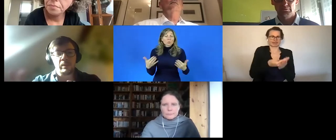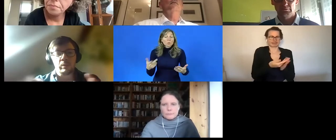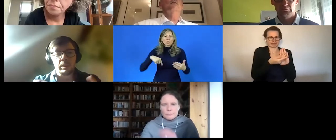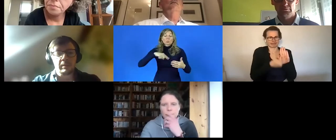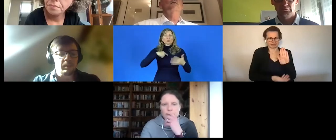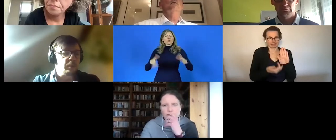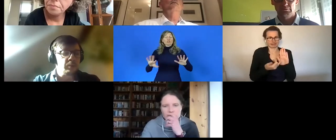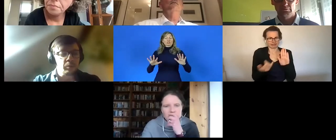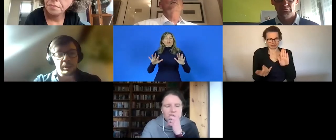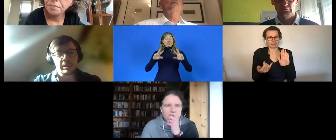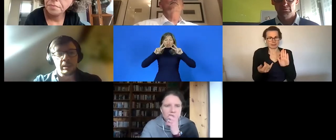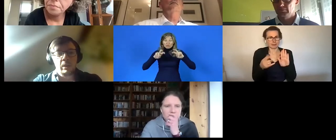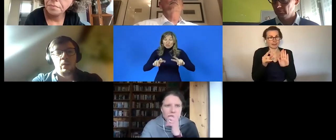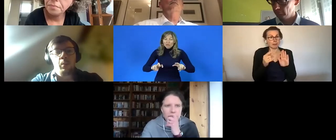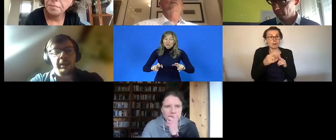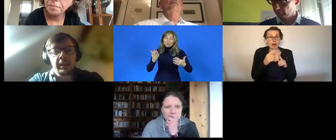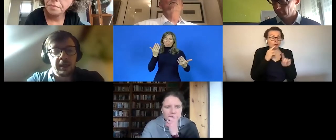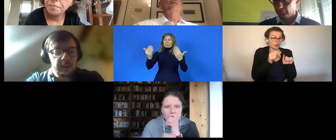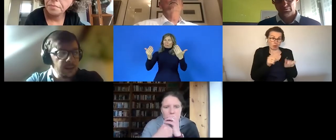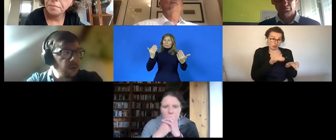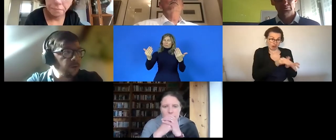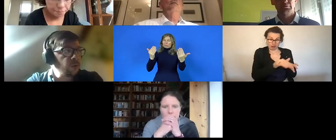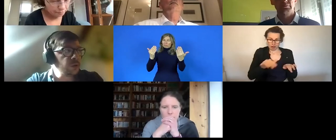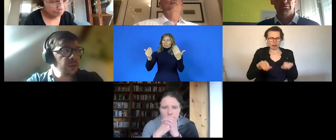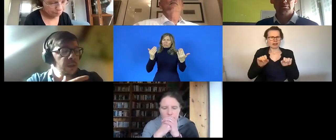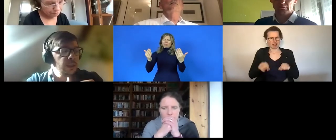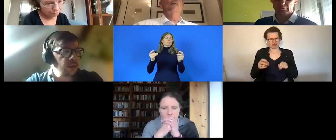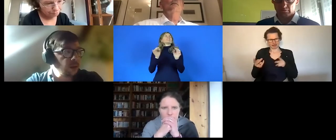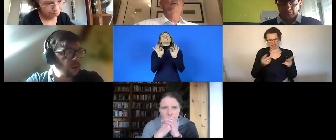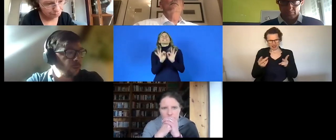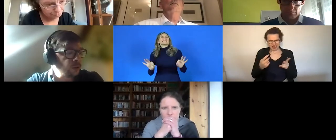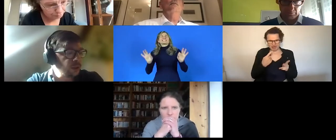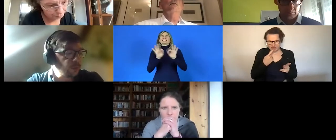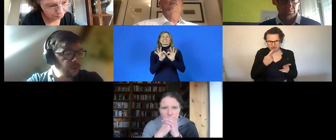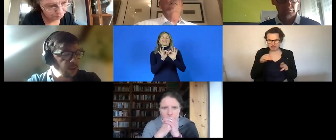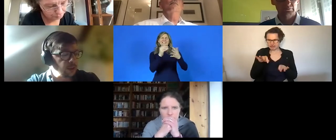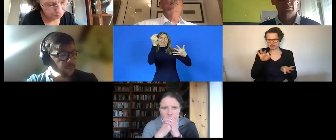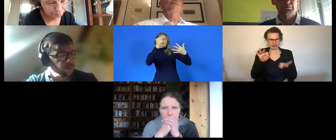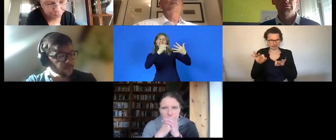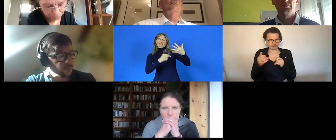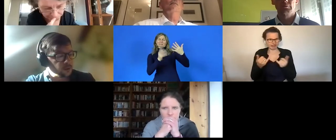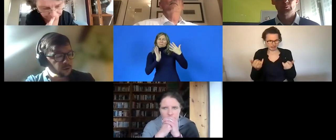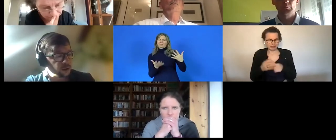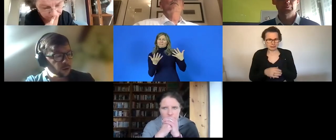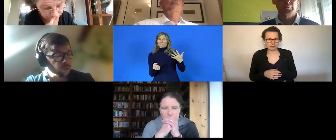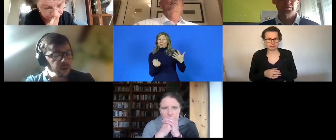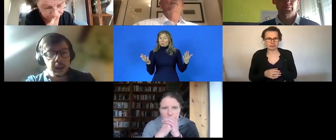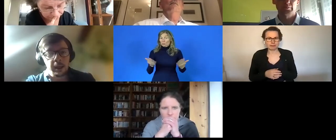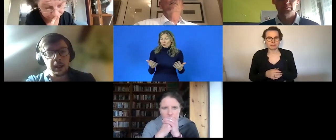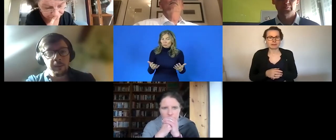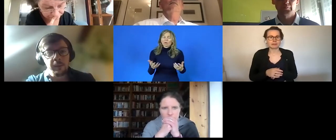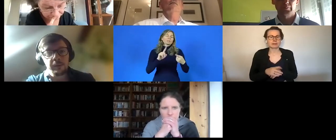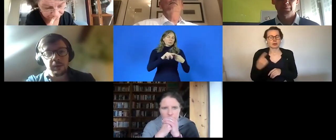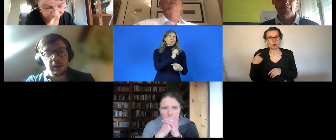study between the different models to really see what the key assets are and of course the the point about the the social economy